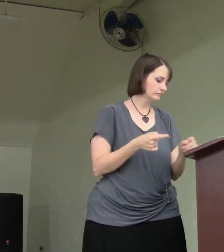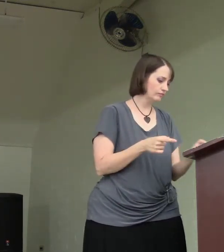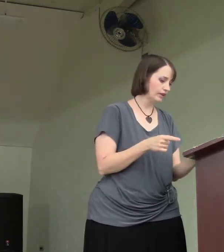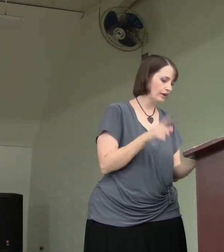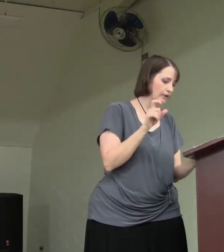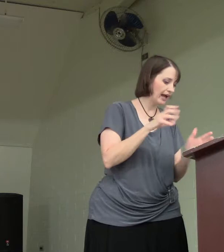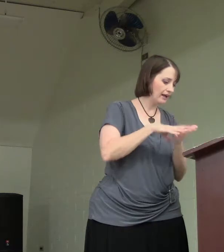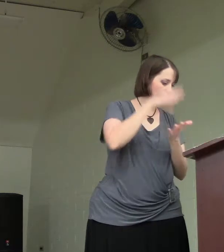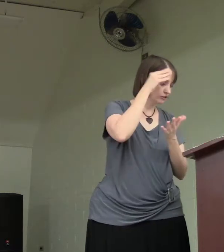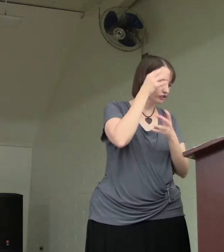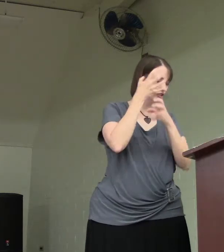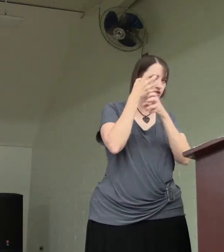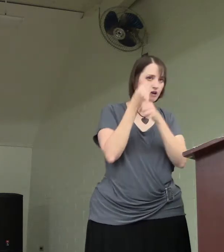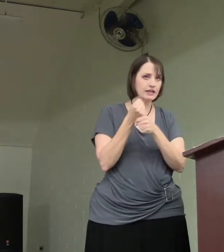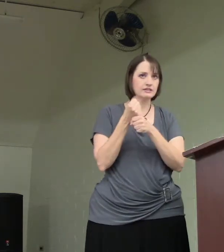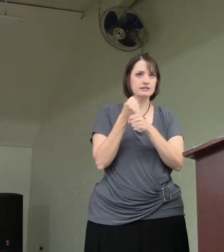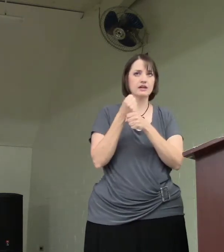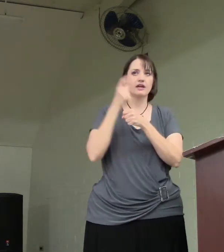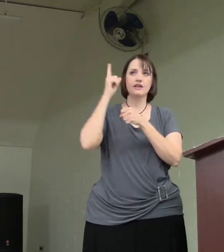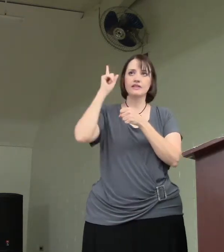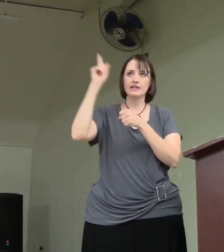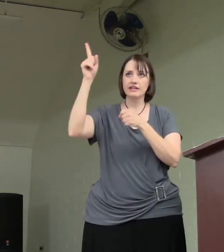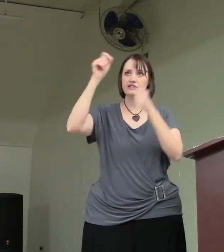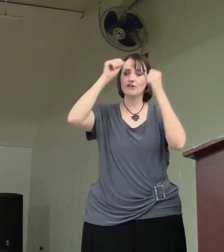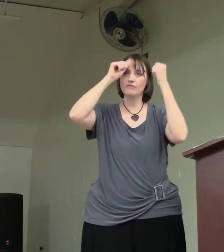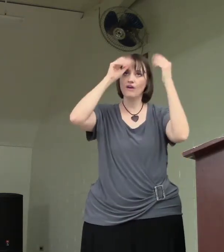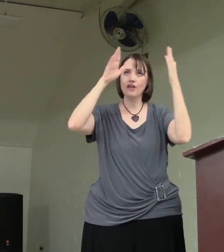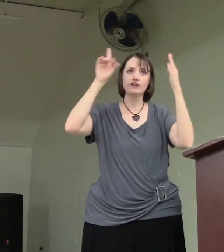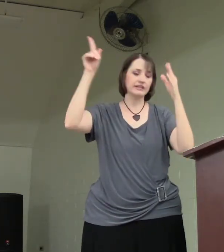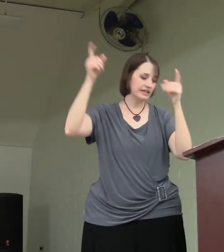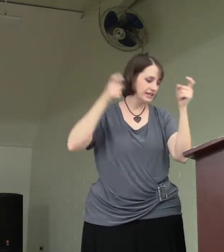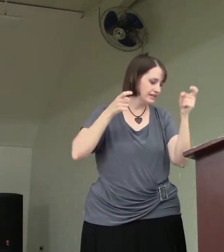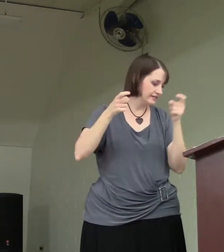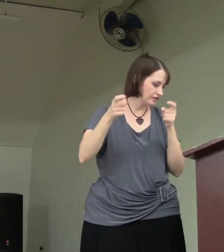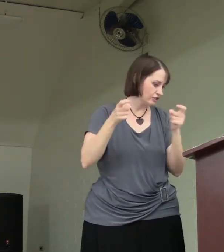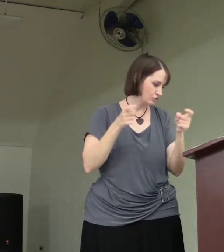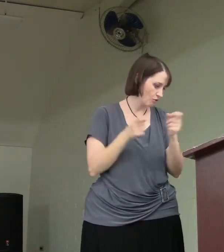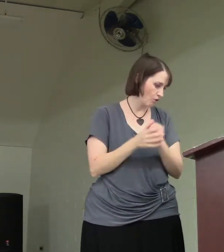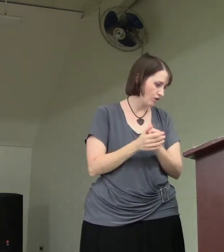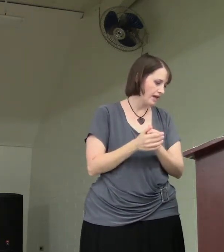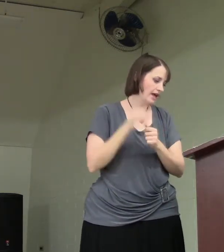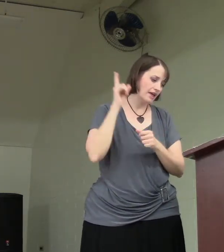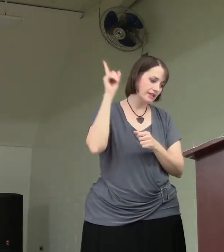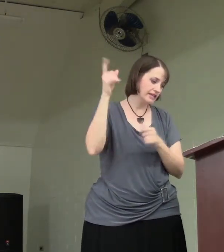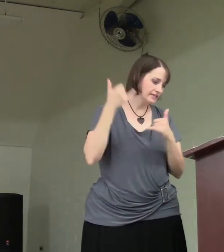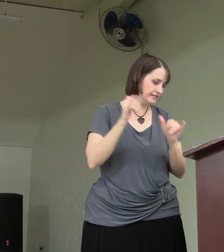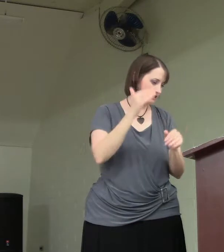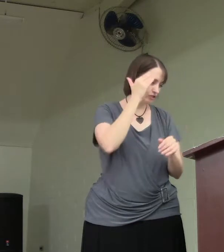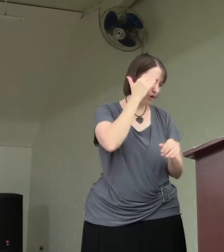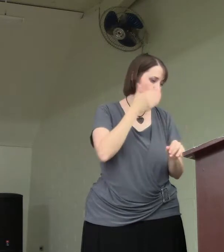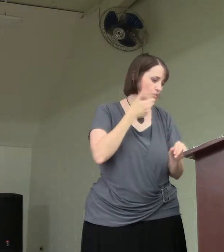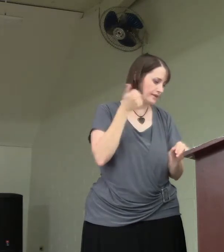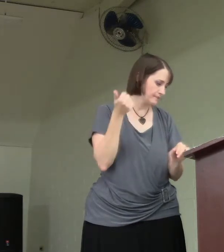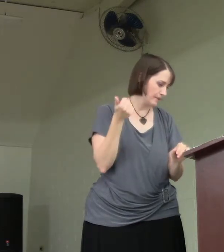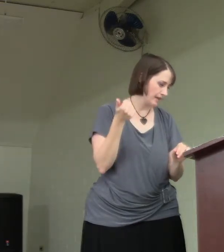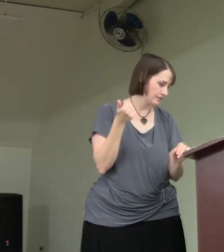And we have to learn to trust that he is our Father, and that he is in control, and that he still knows what is best.